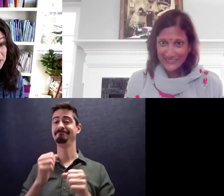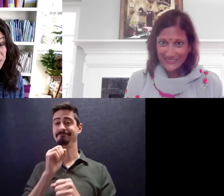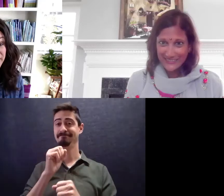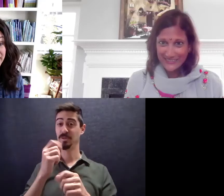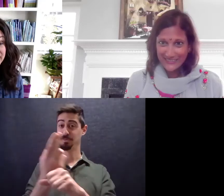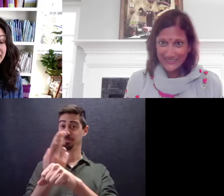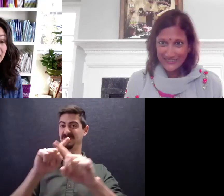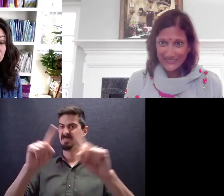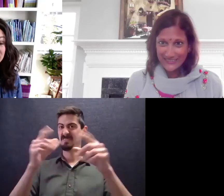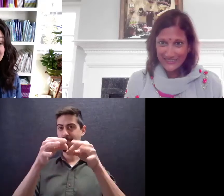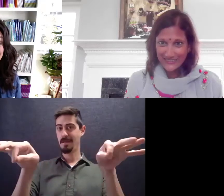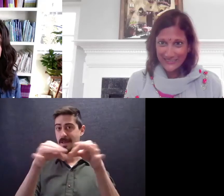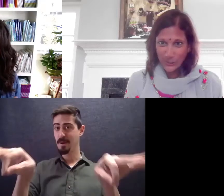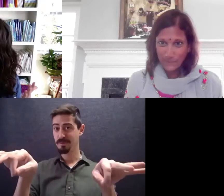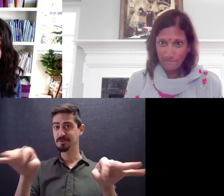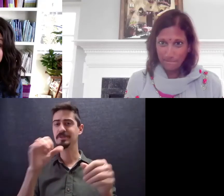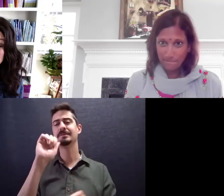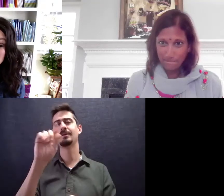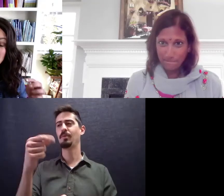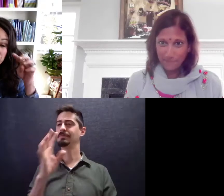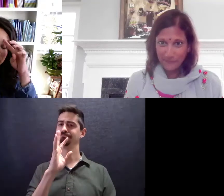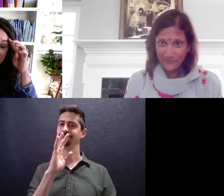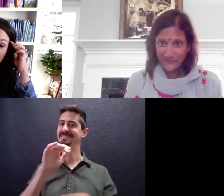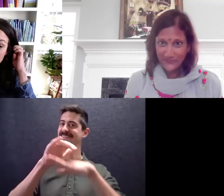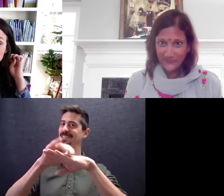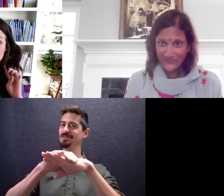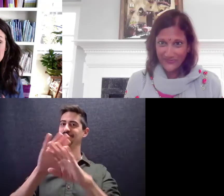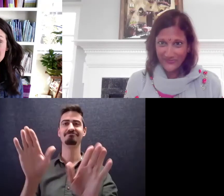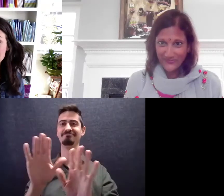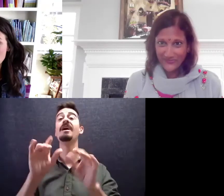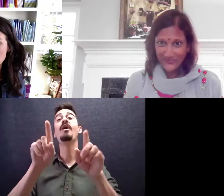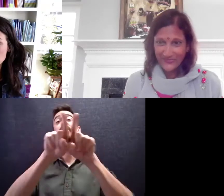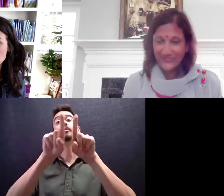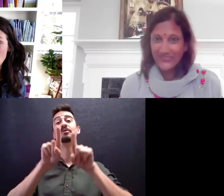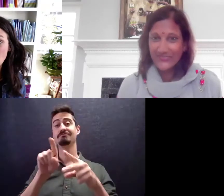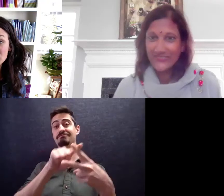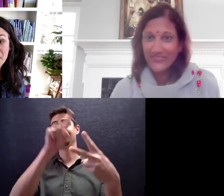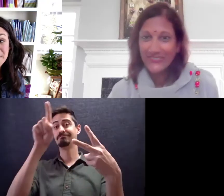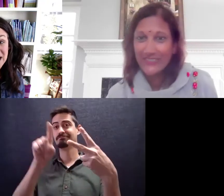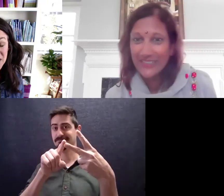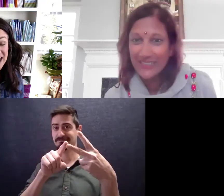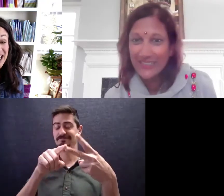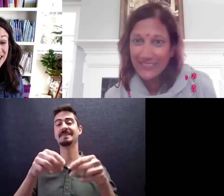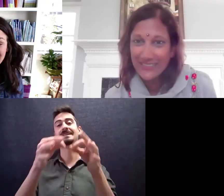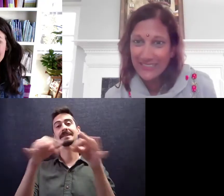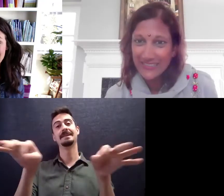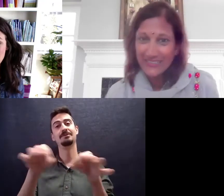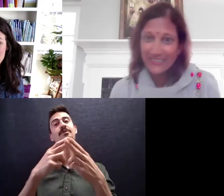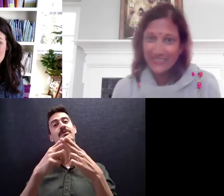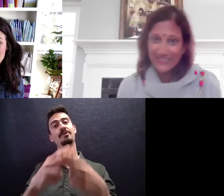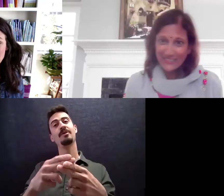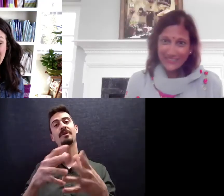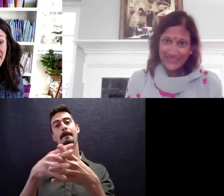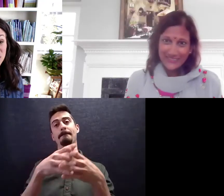language not only does he speak English but he also speaks a language called American Sign